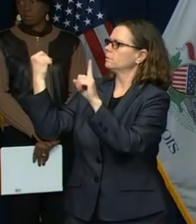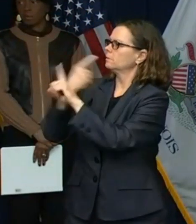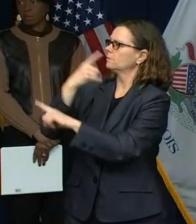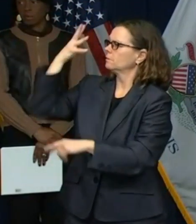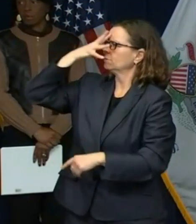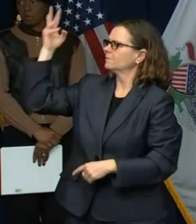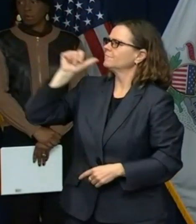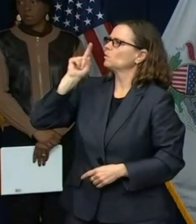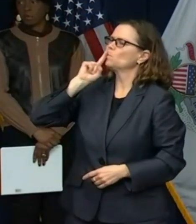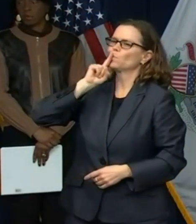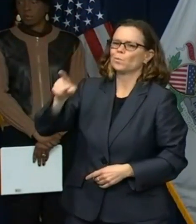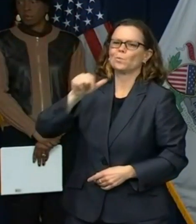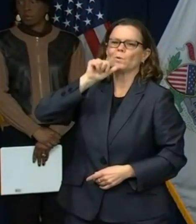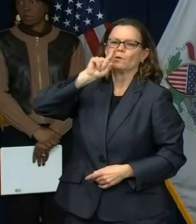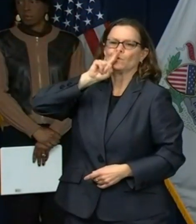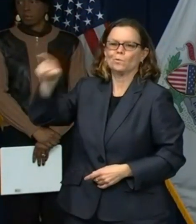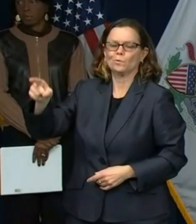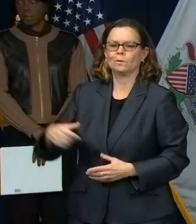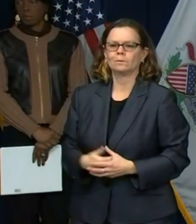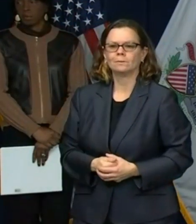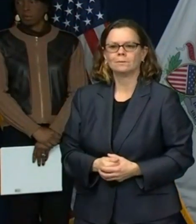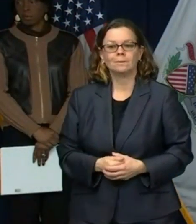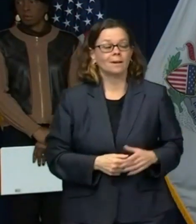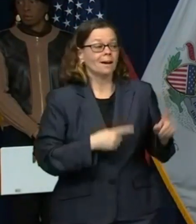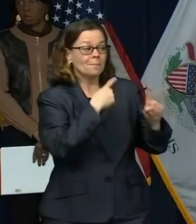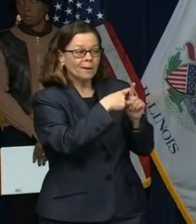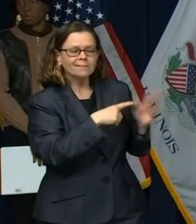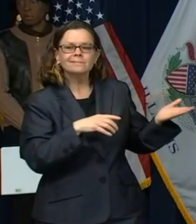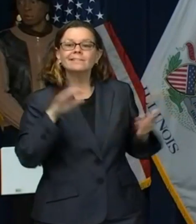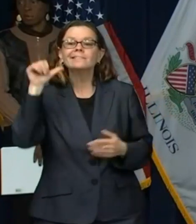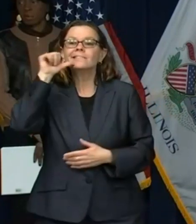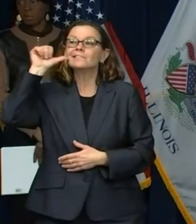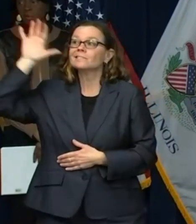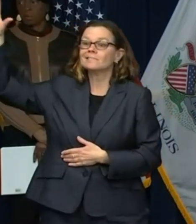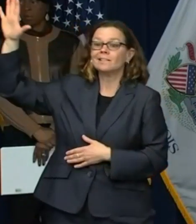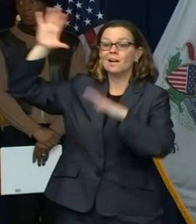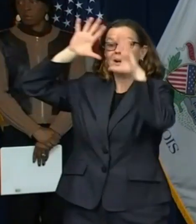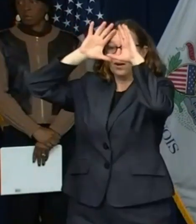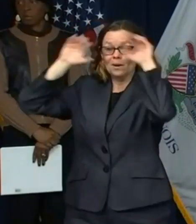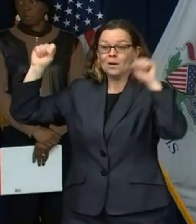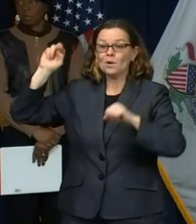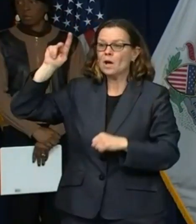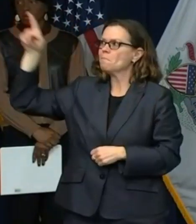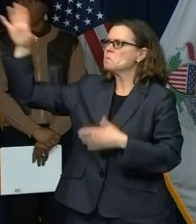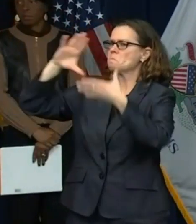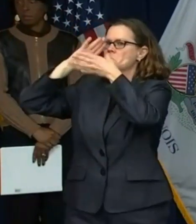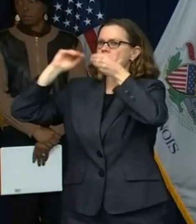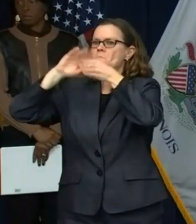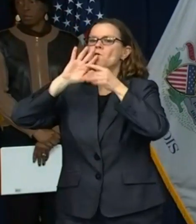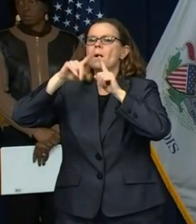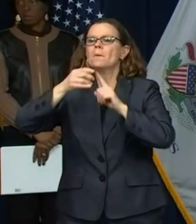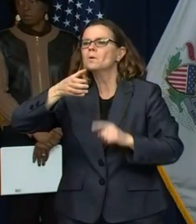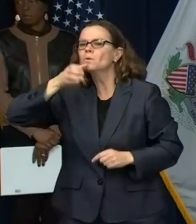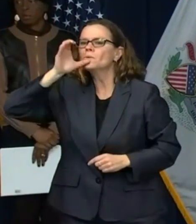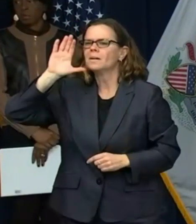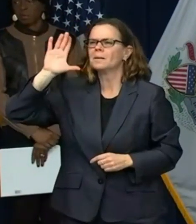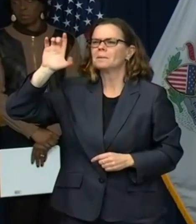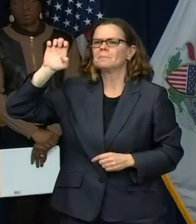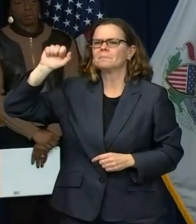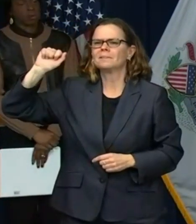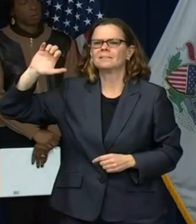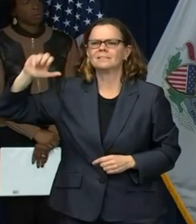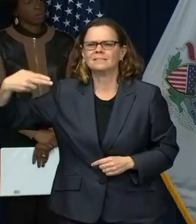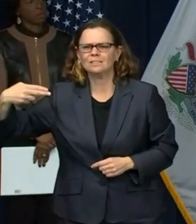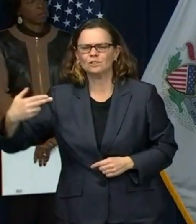facial expressions and made it appear that he wasn't joking in any way. How do you reconcile those statements? Are you actually watching Trump's press briefings or aren't you?